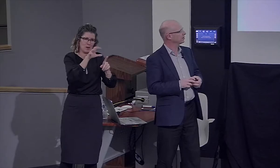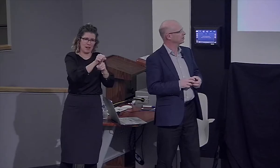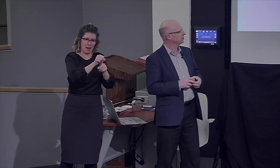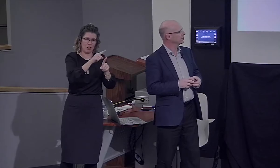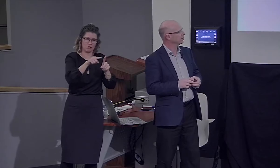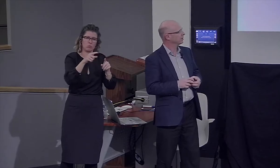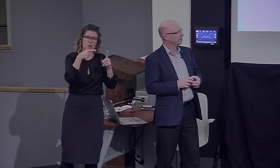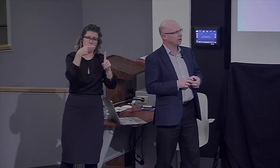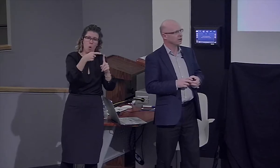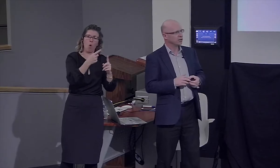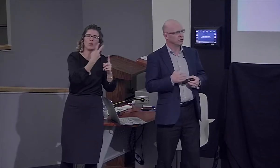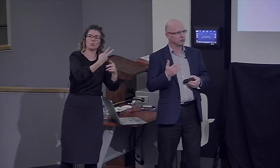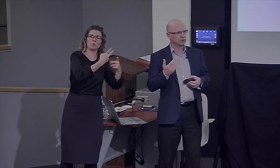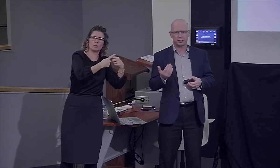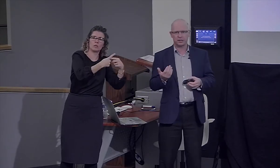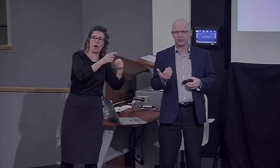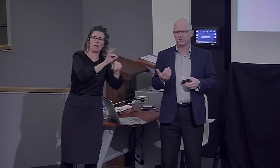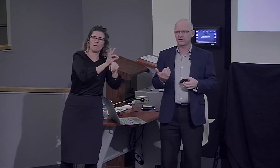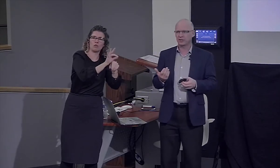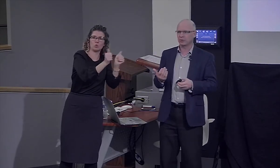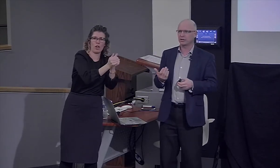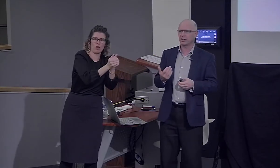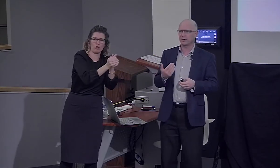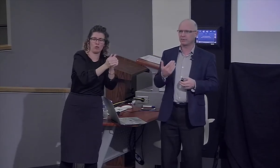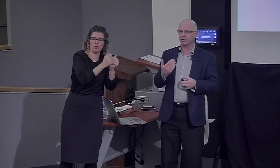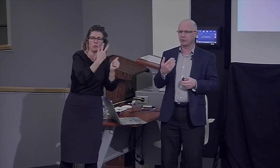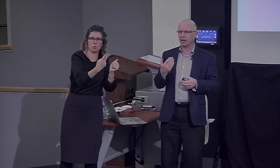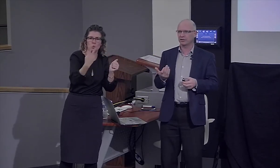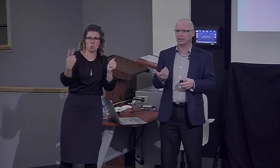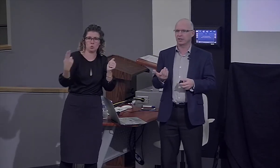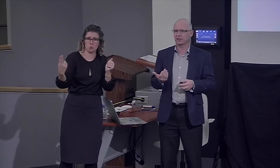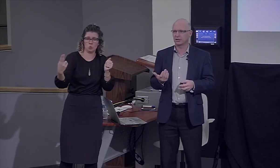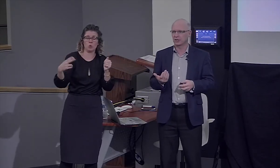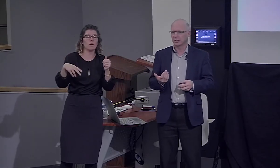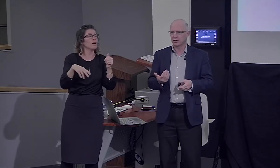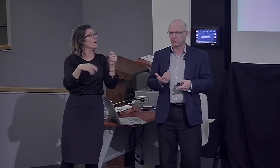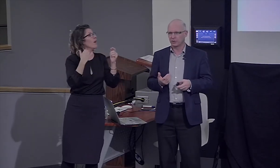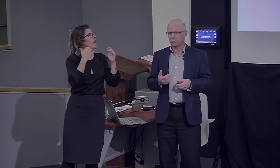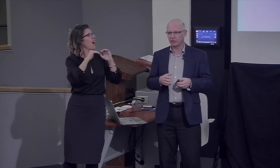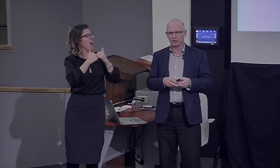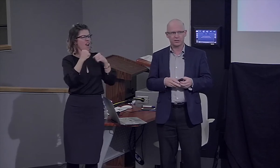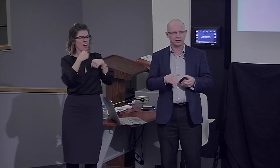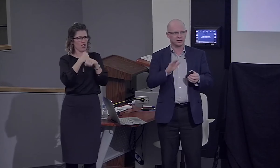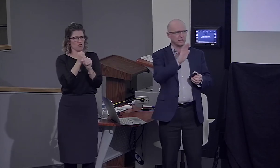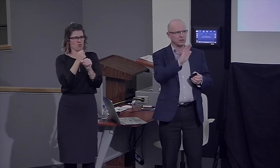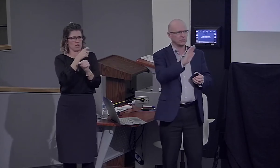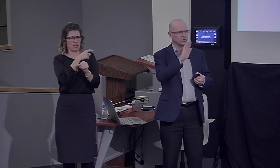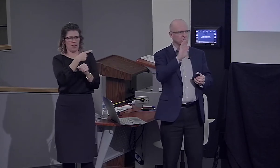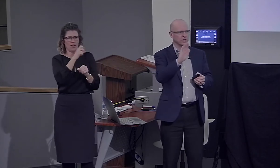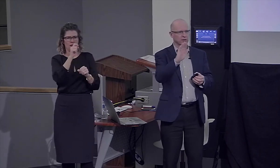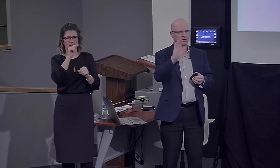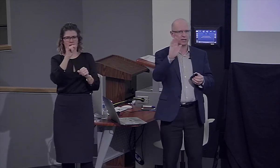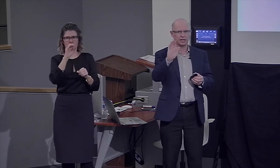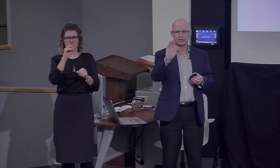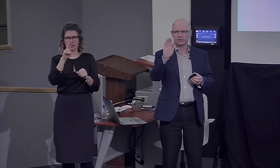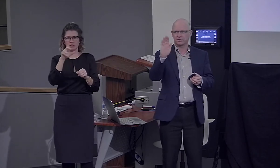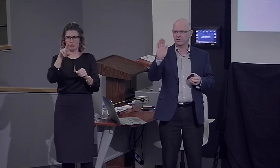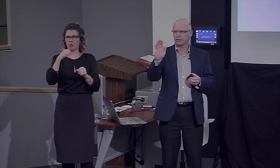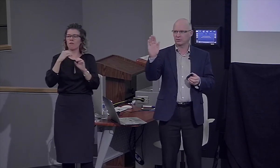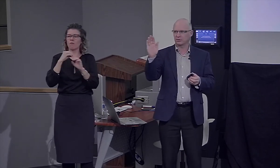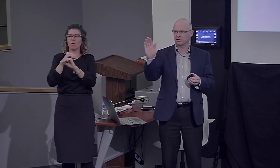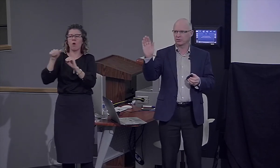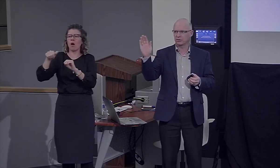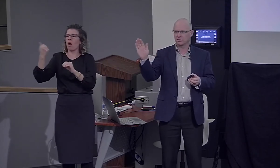the idea. Now, in to create this stimulus and have no artifact, we just strung together eight